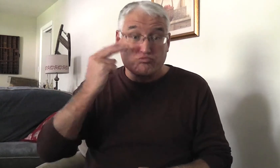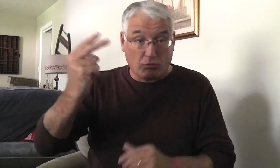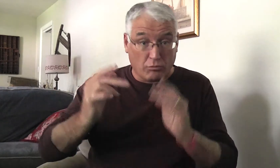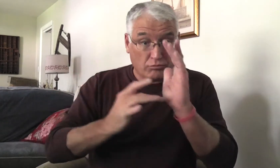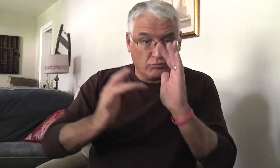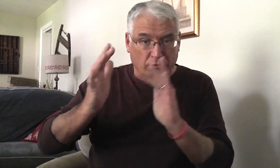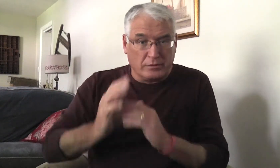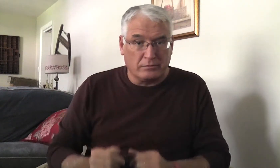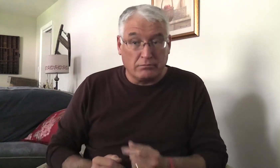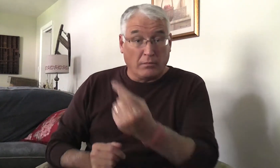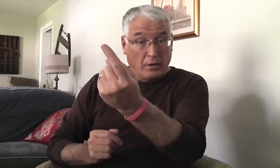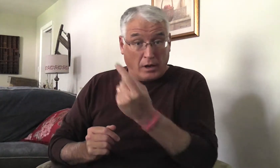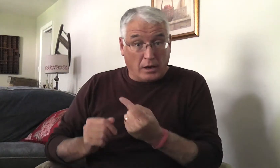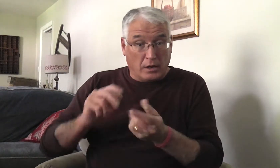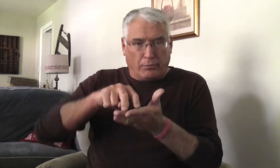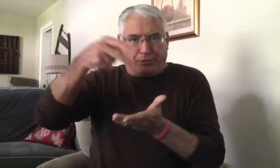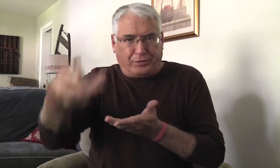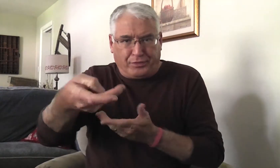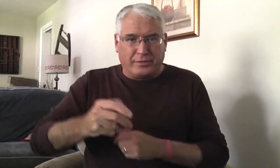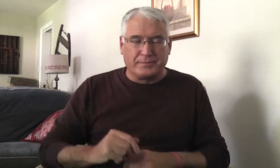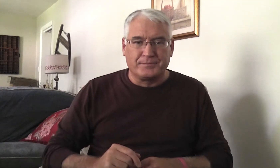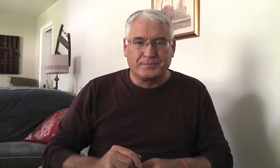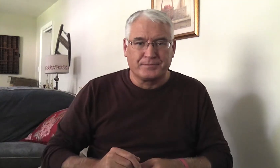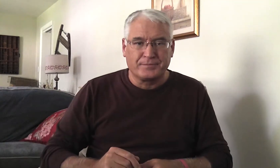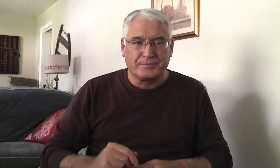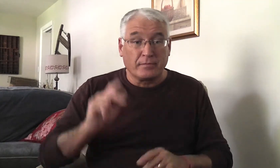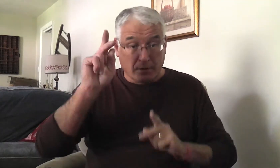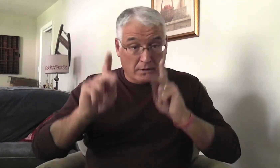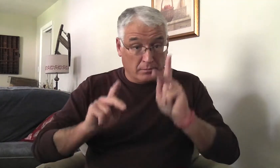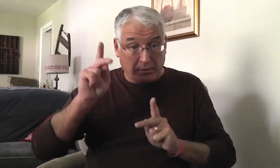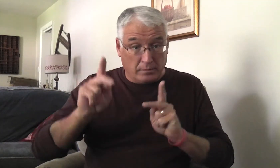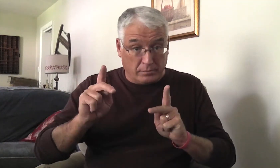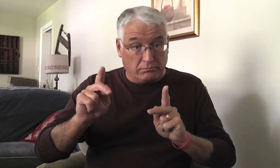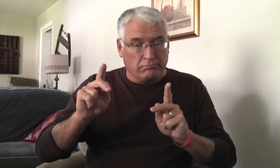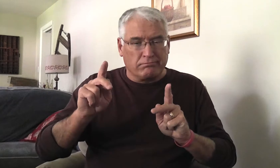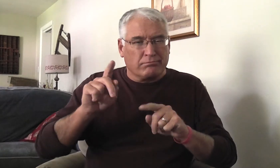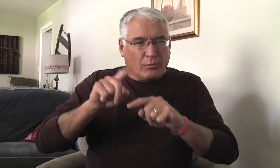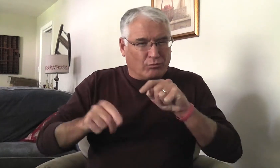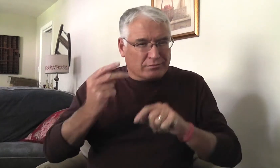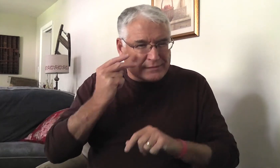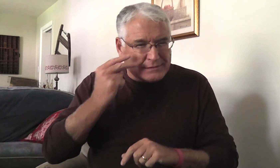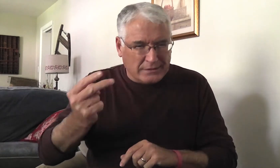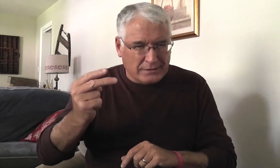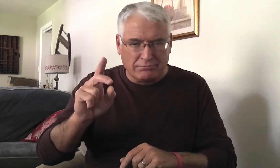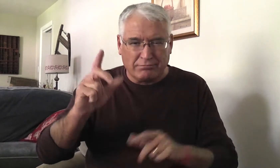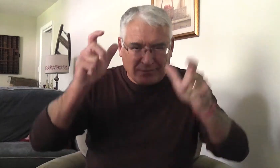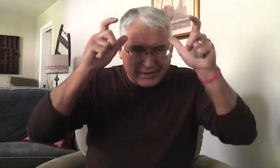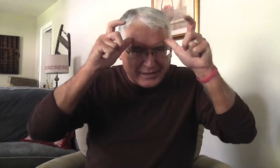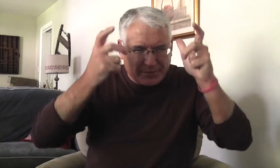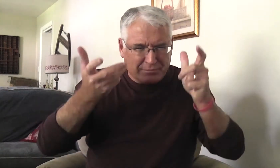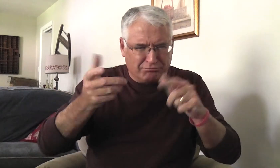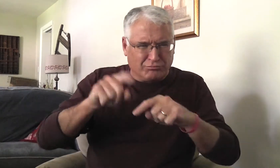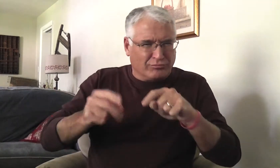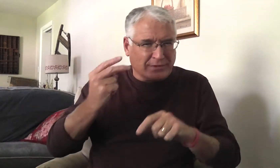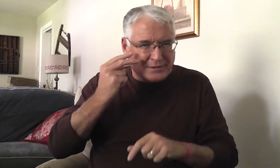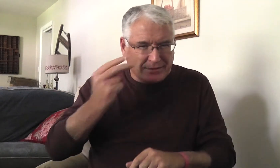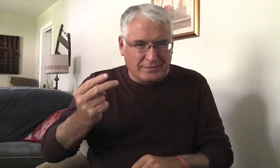they saw Jesus and they came to him and fell down before him. And the people could not see the